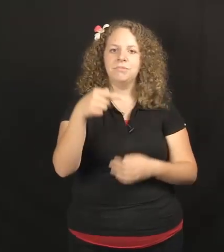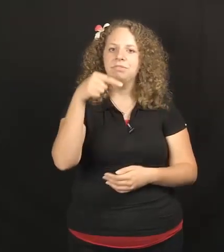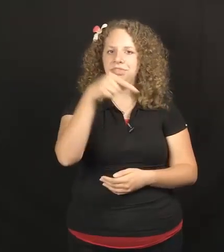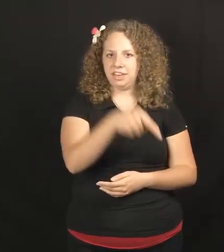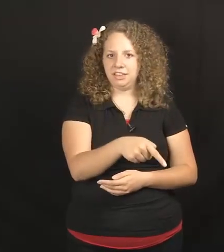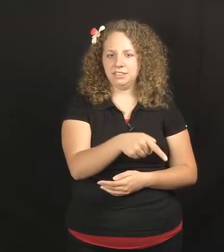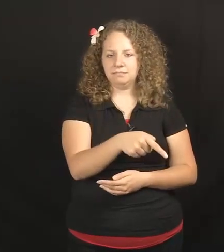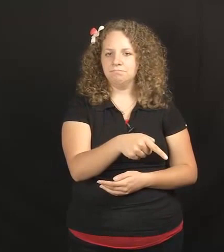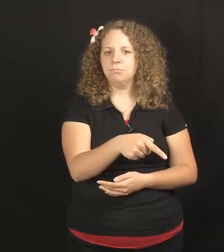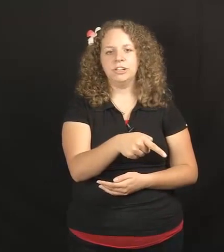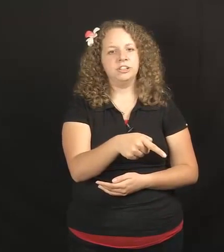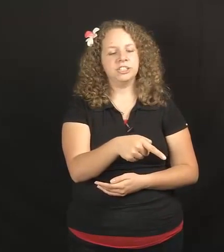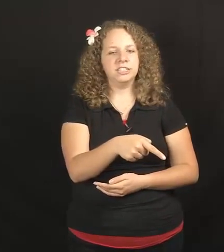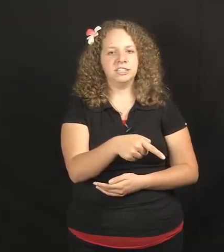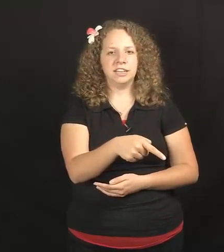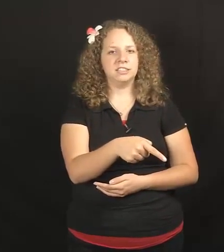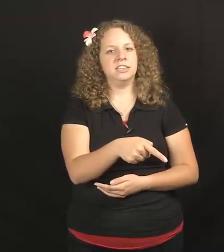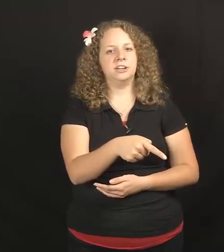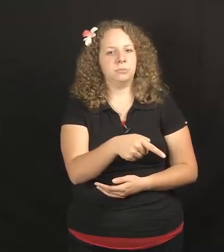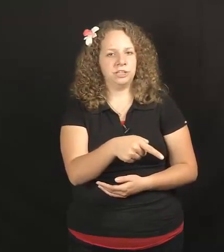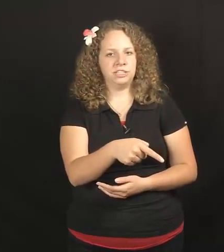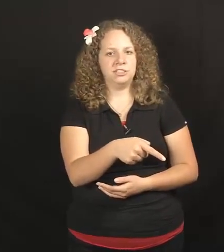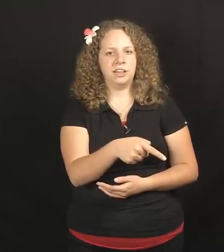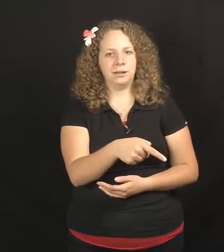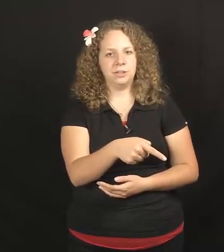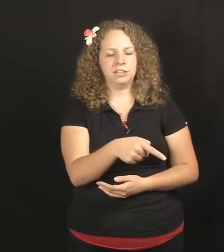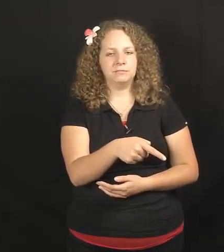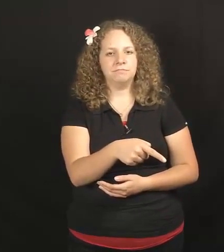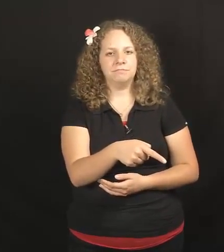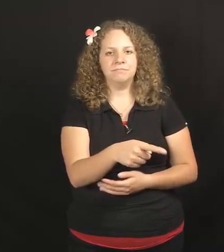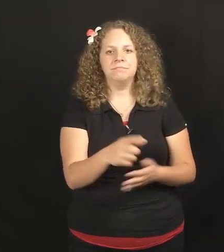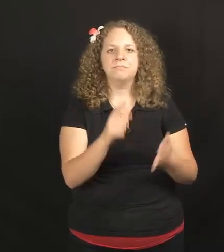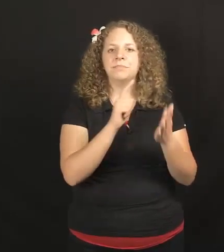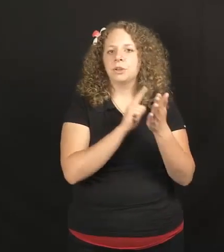This Where you're just indexing or pointing to the object Week